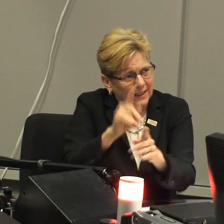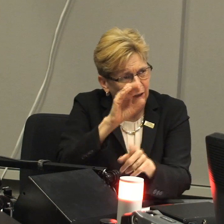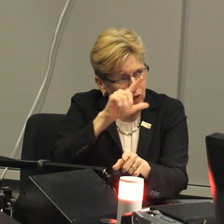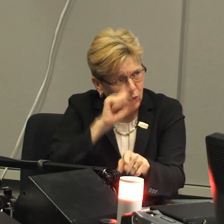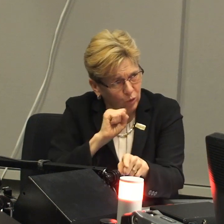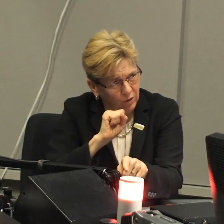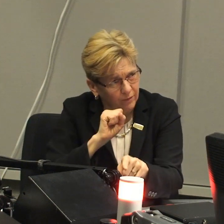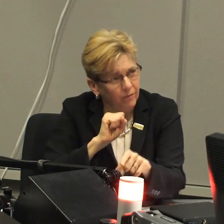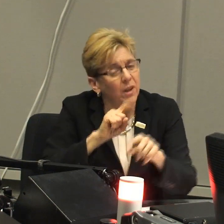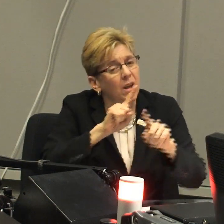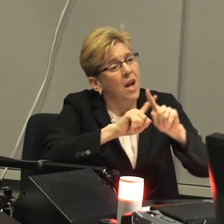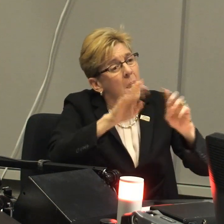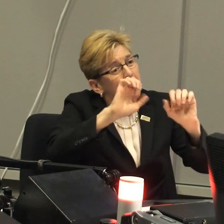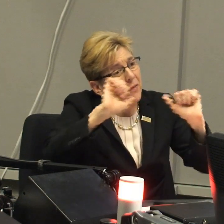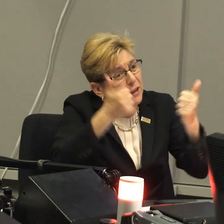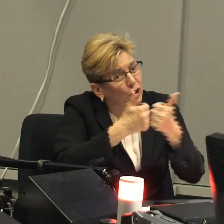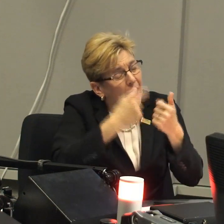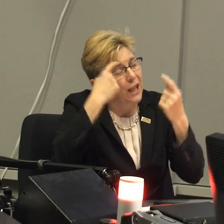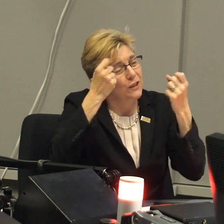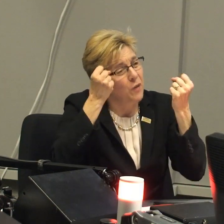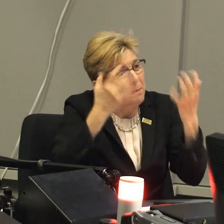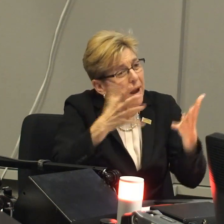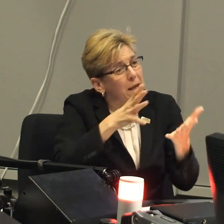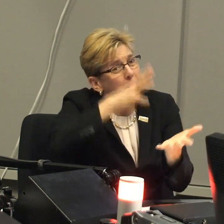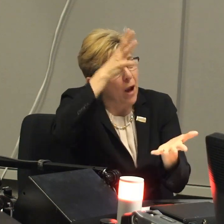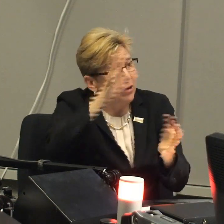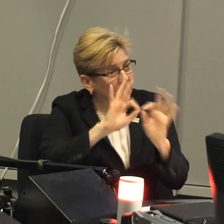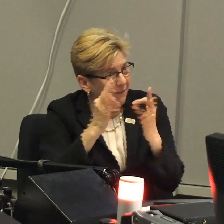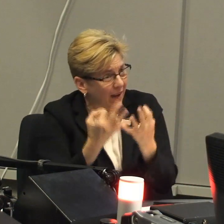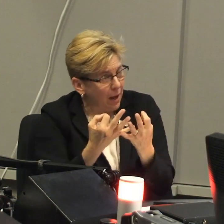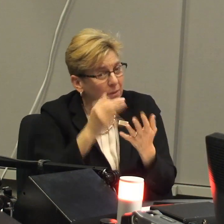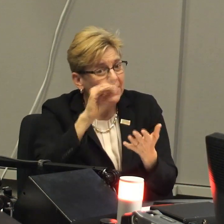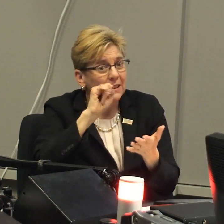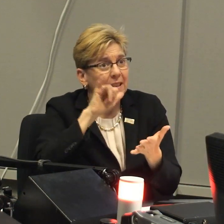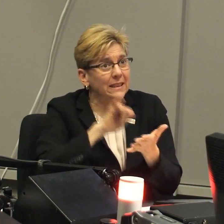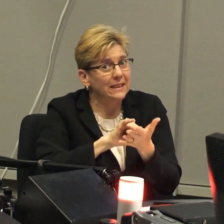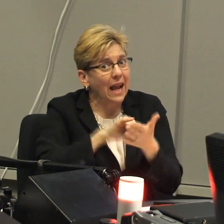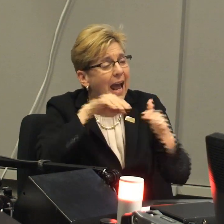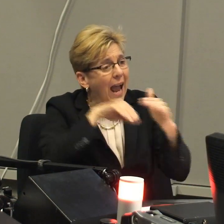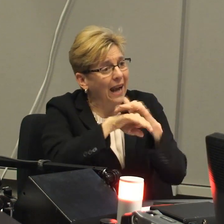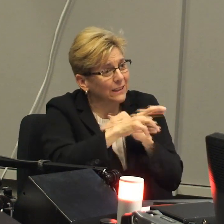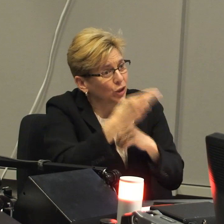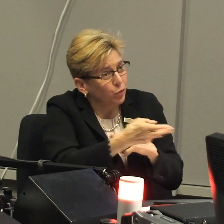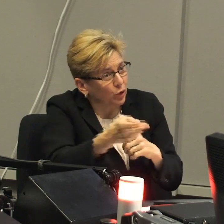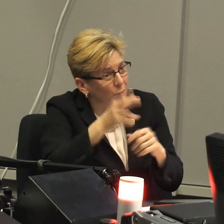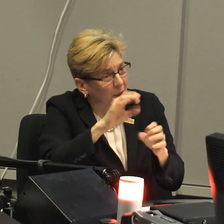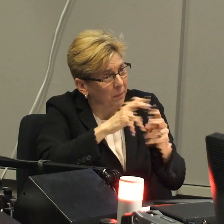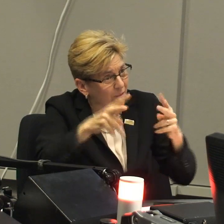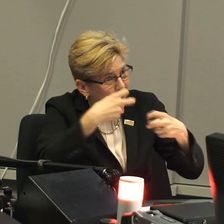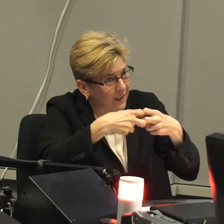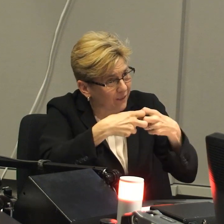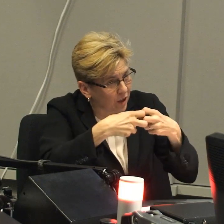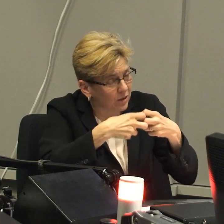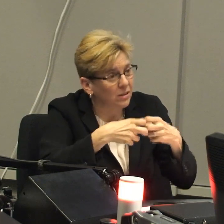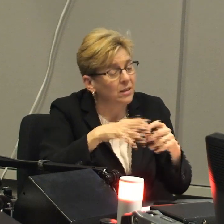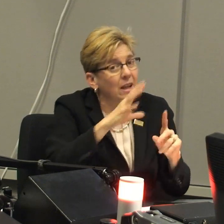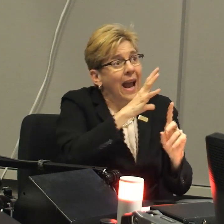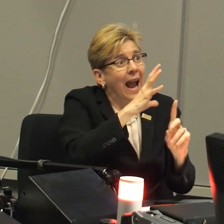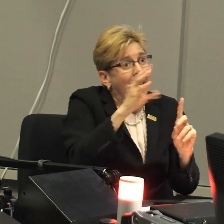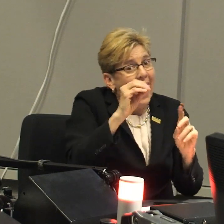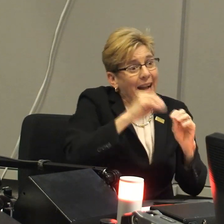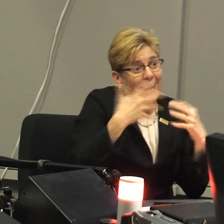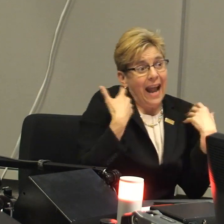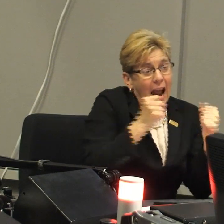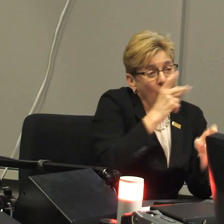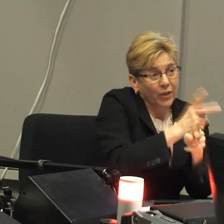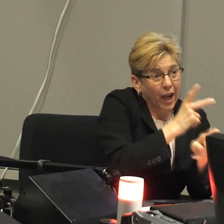child with all the tools, not just one set of tools. But the challenge for many parents and families is that access to resources